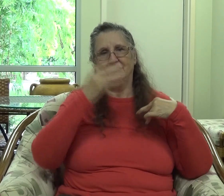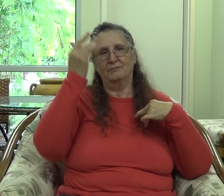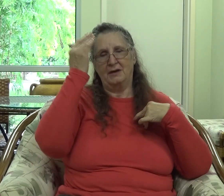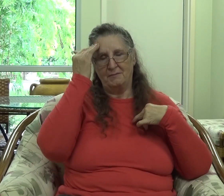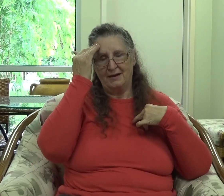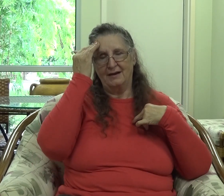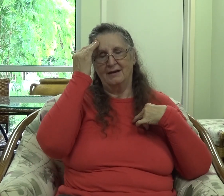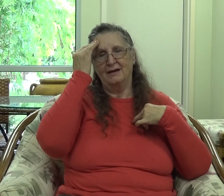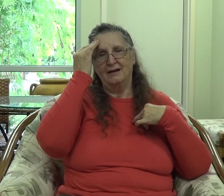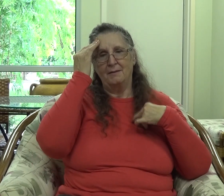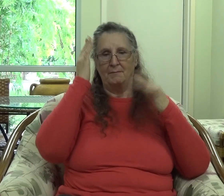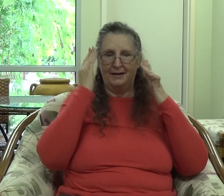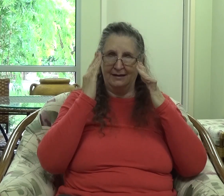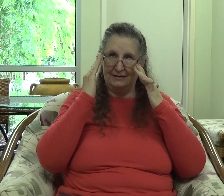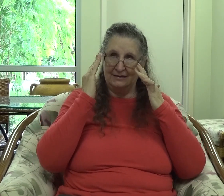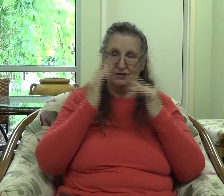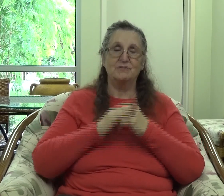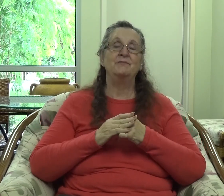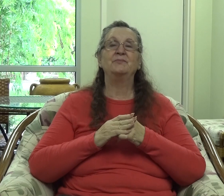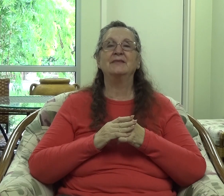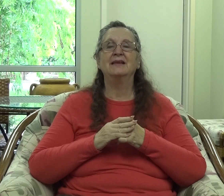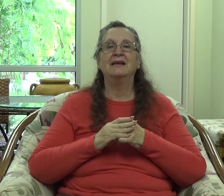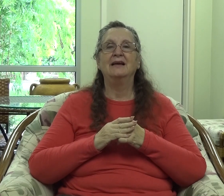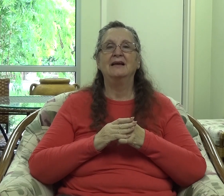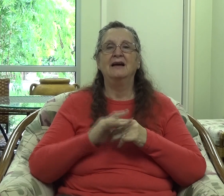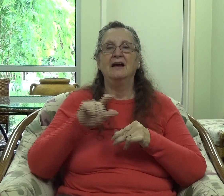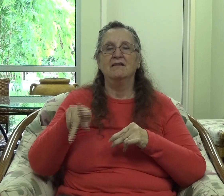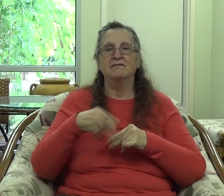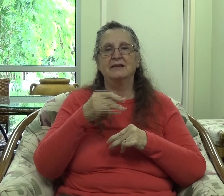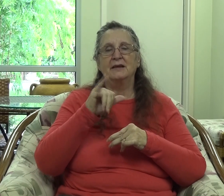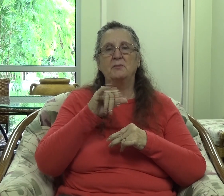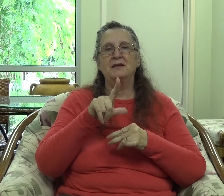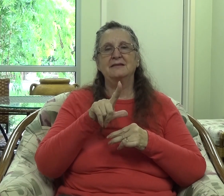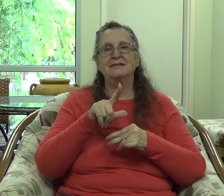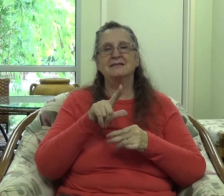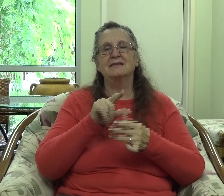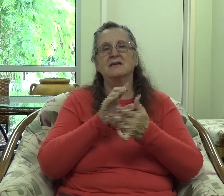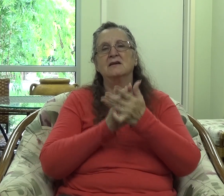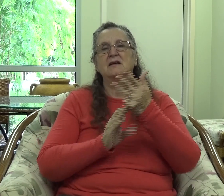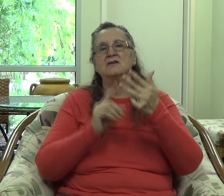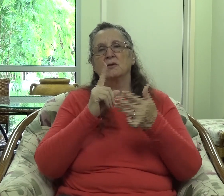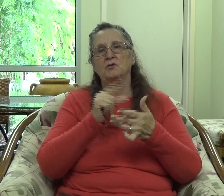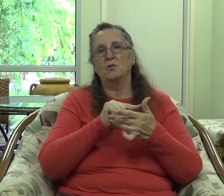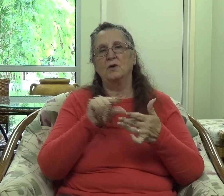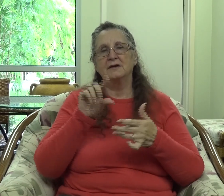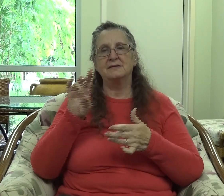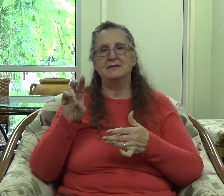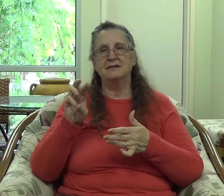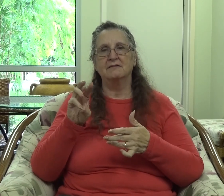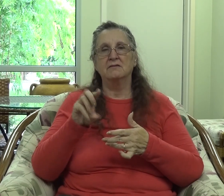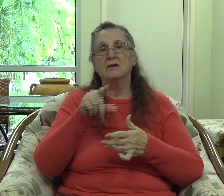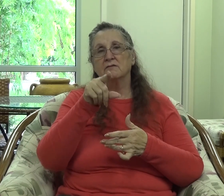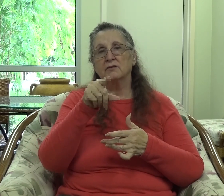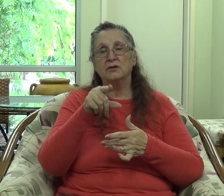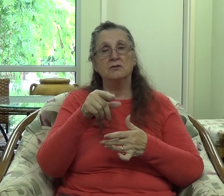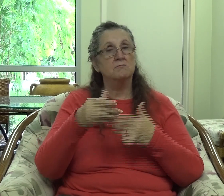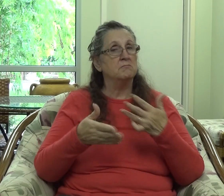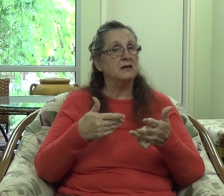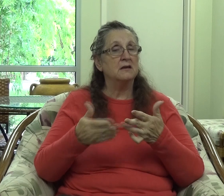to my attention. It is Philippians 1.6. For those of you that may not know the book